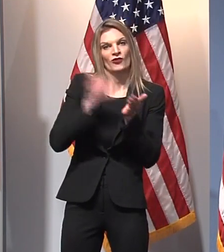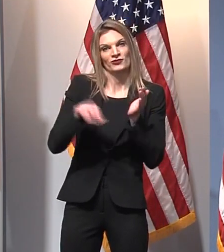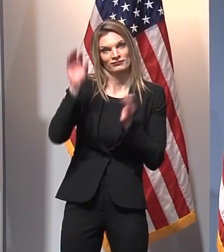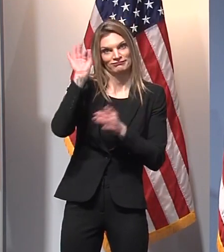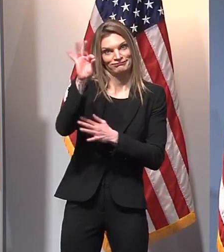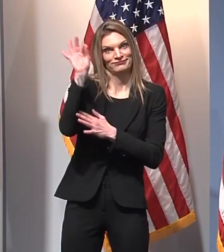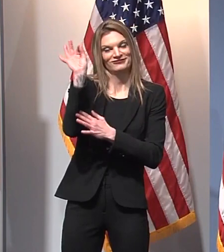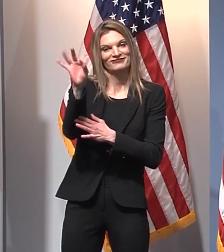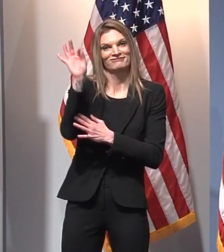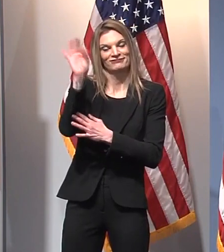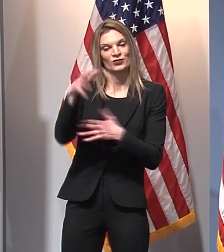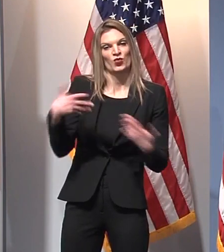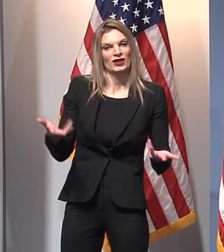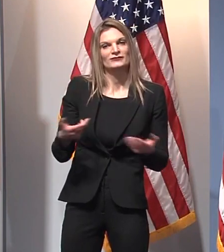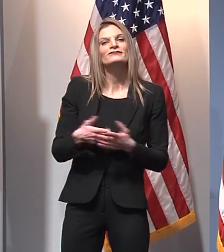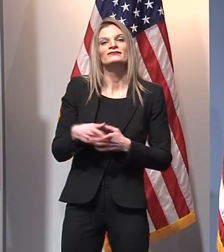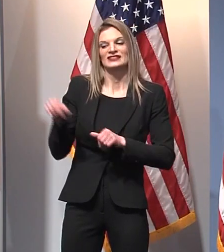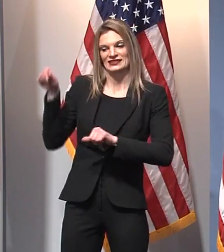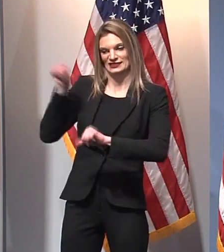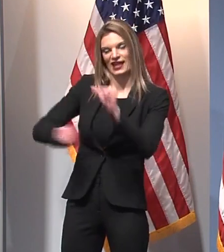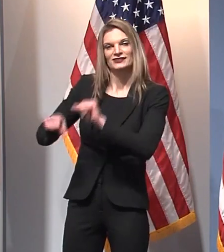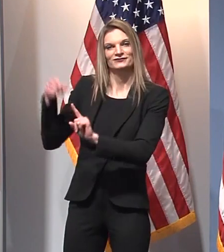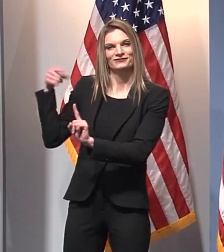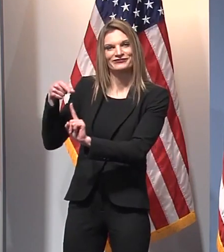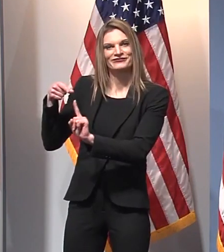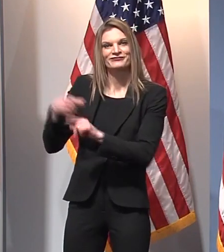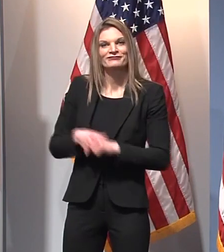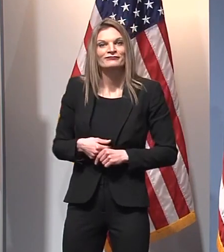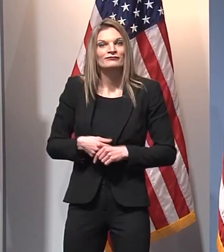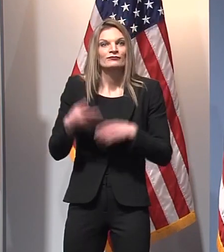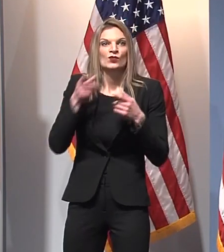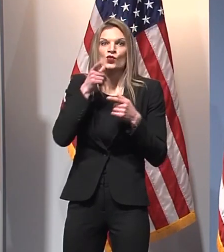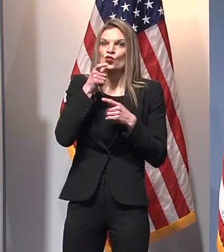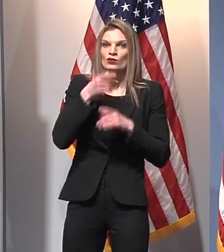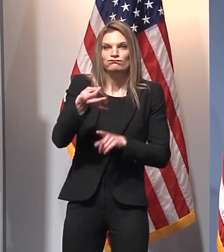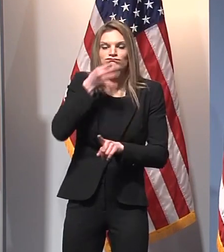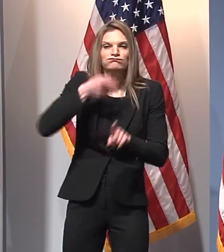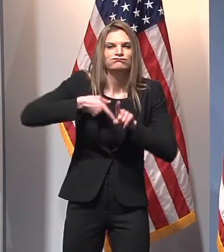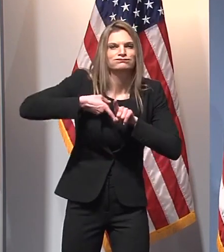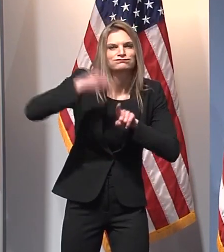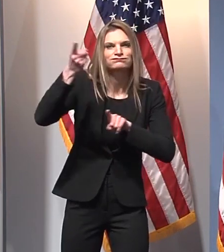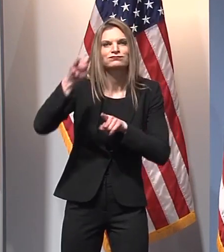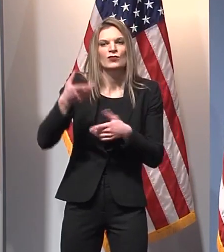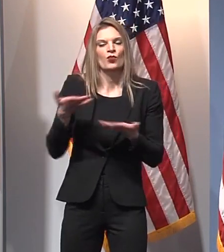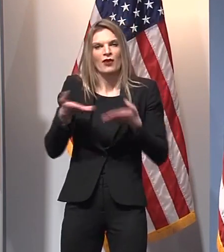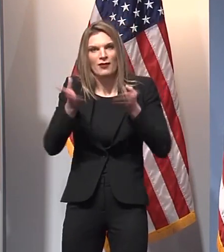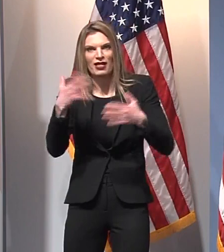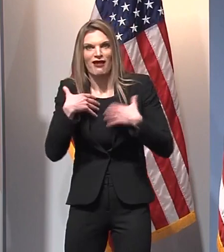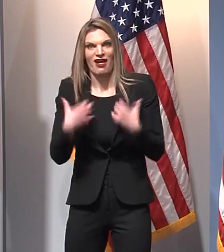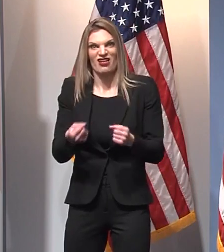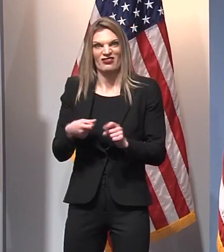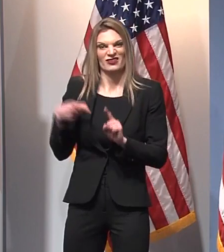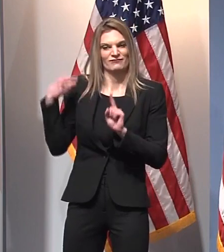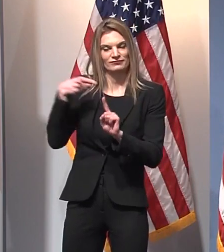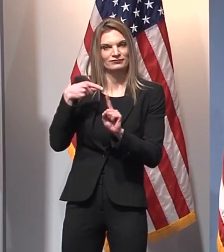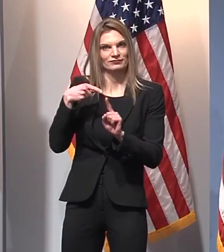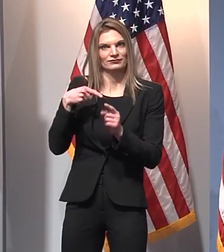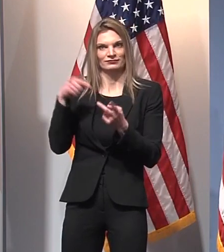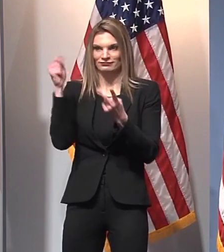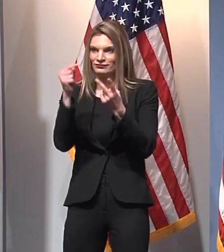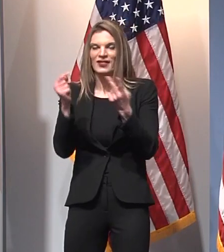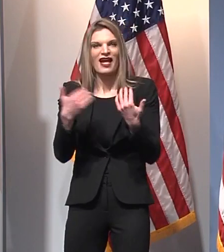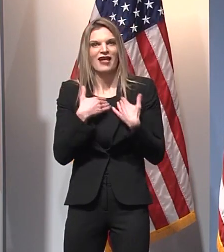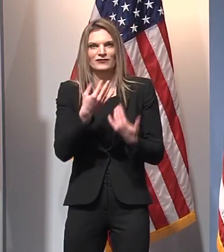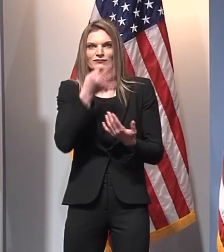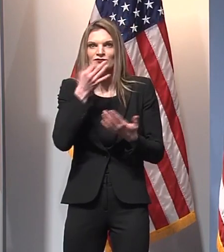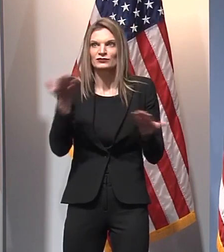health experts. We're very fortunate that we've got some of the best public health experts on the planet here in Michigan. Whether it's Dr.